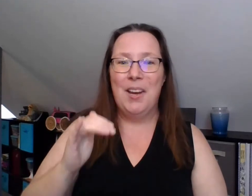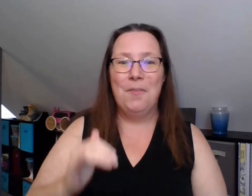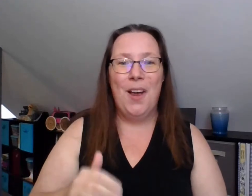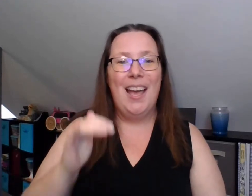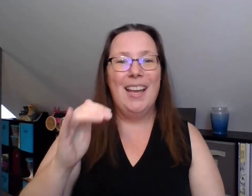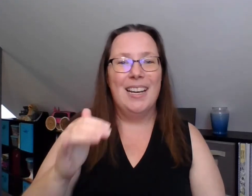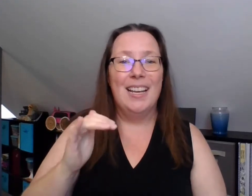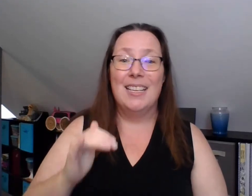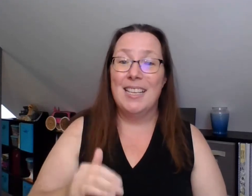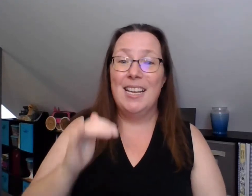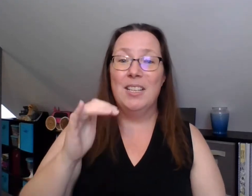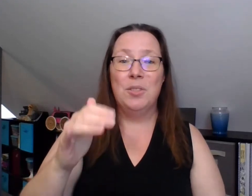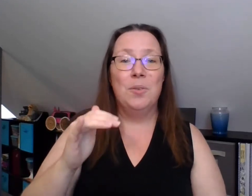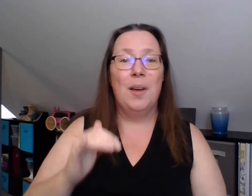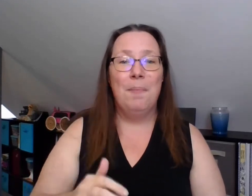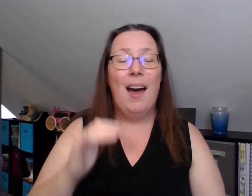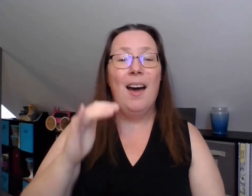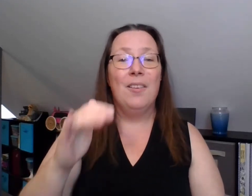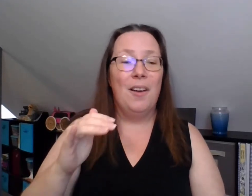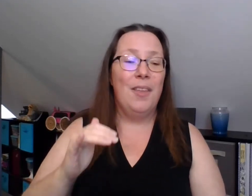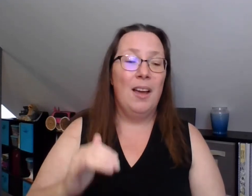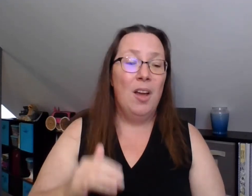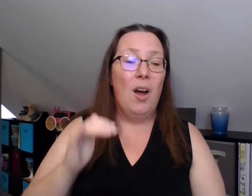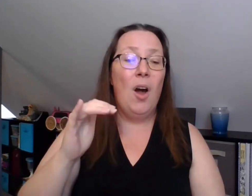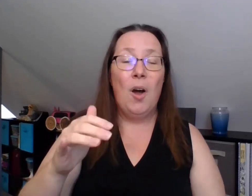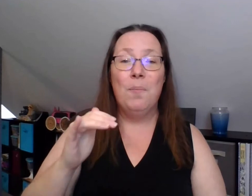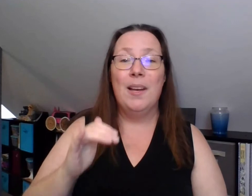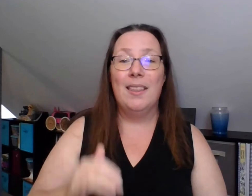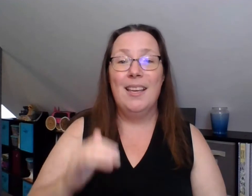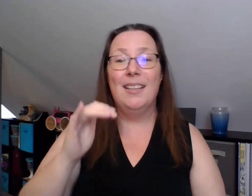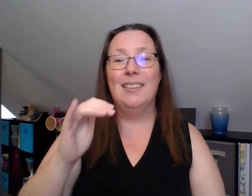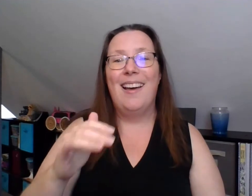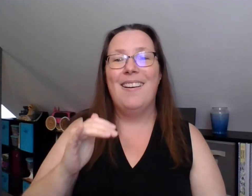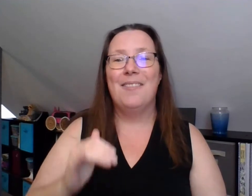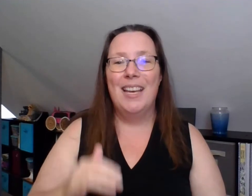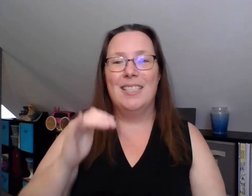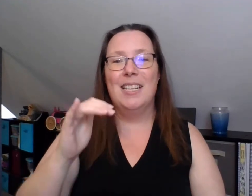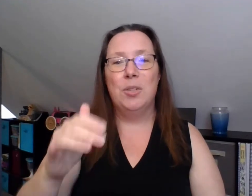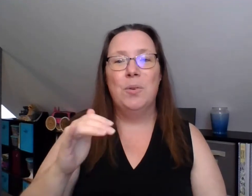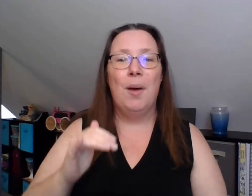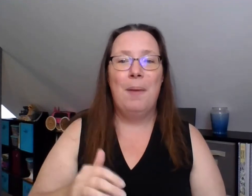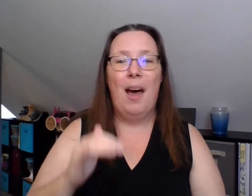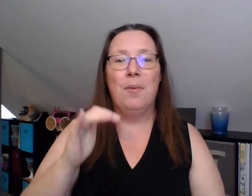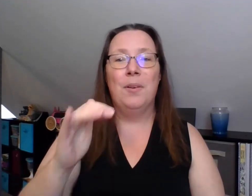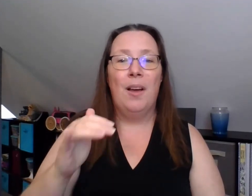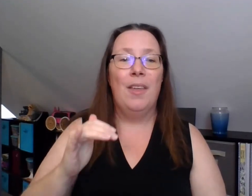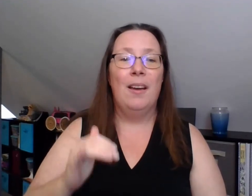afraid sing to the power of the hope within love sing to the power of the